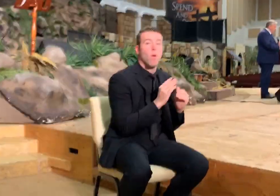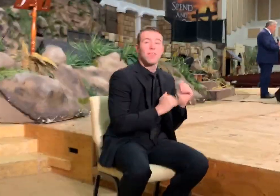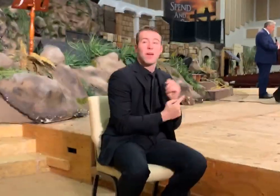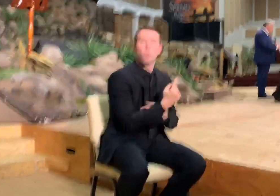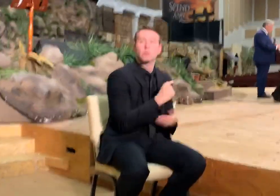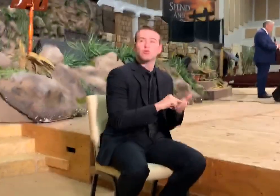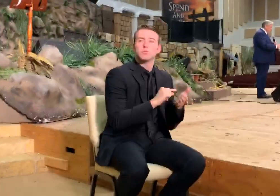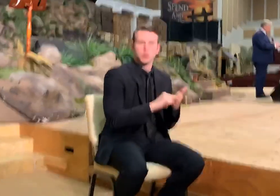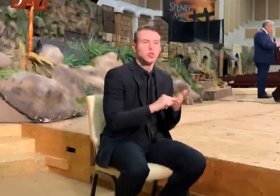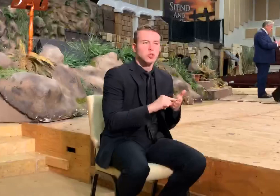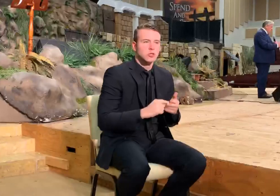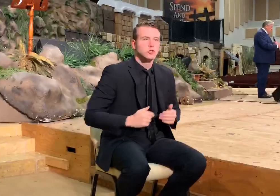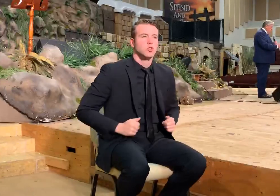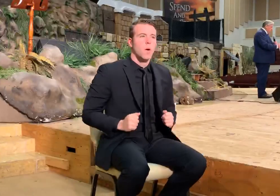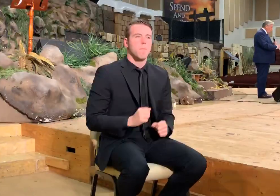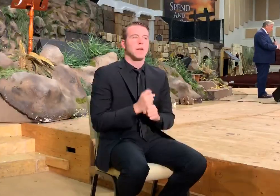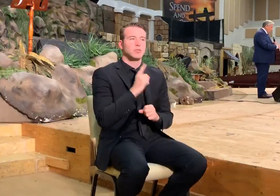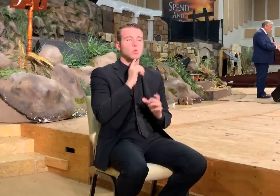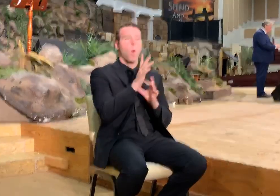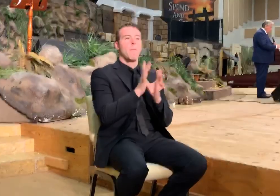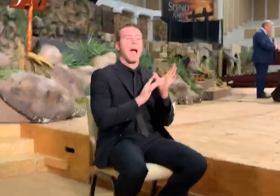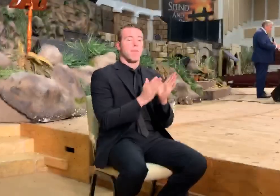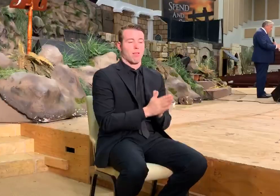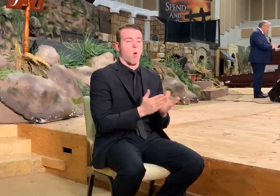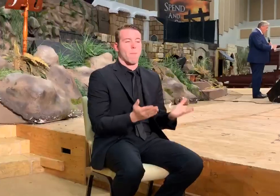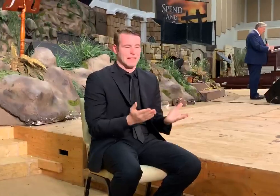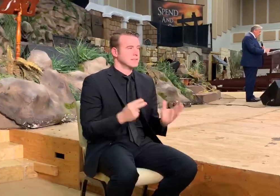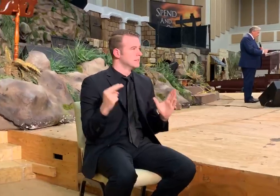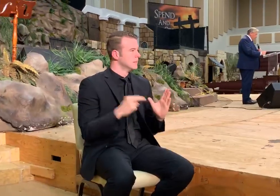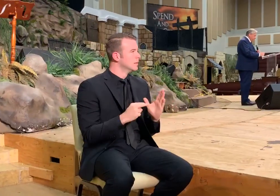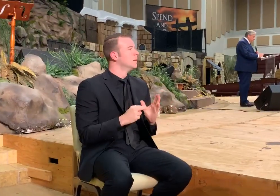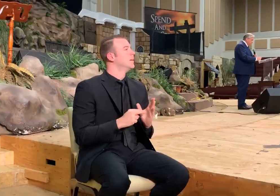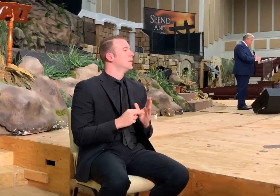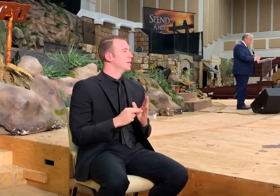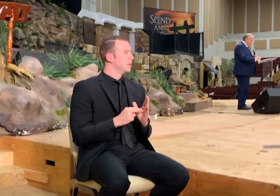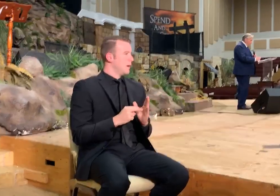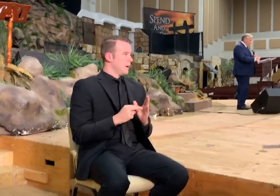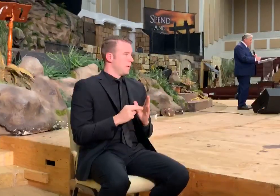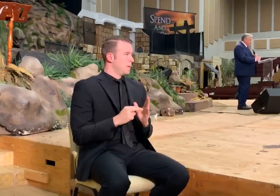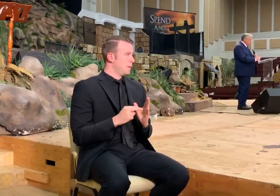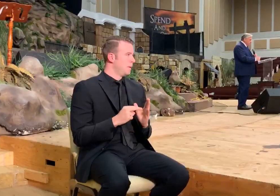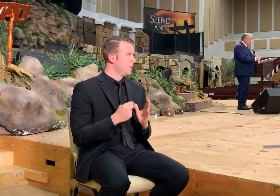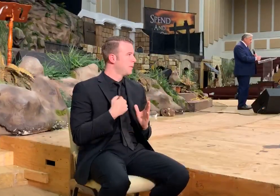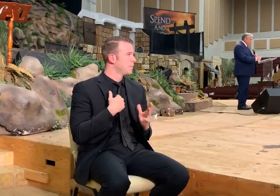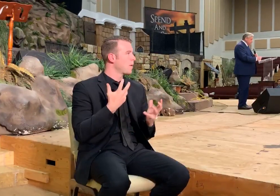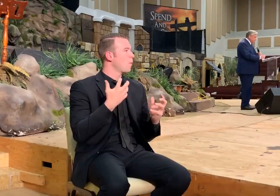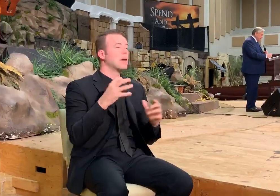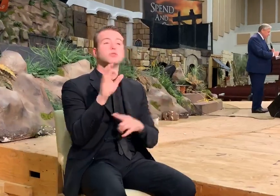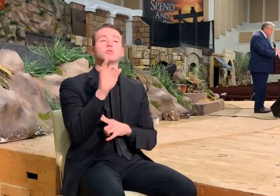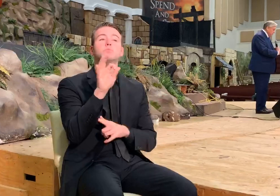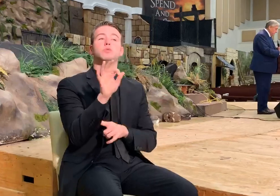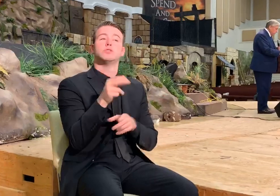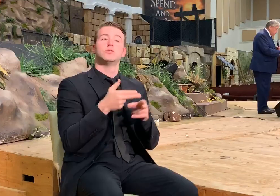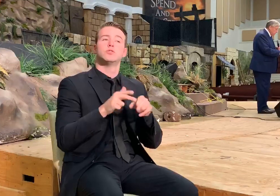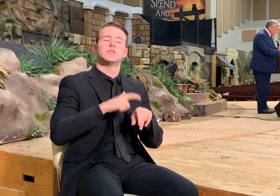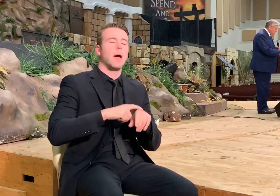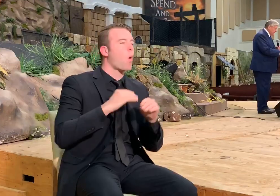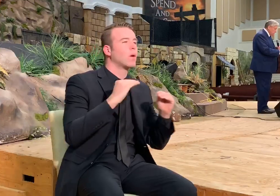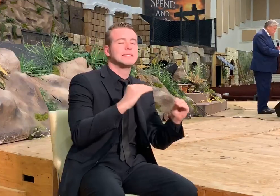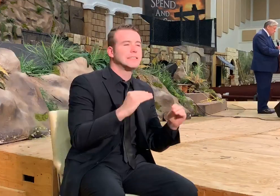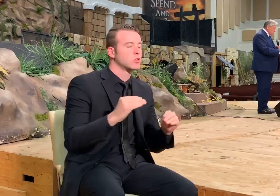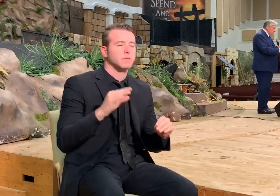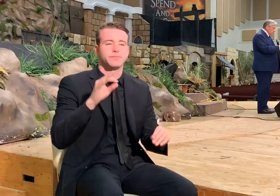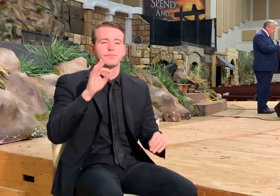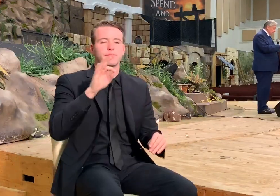So keep your Bible open. And I want to preach to you for a little while tonight or teach or